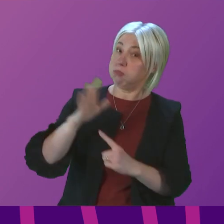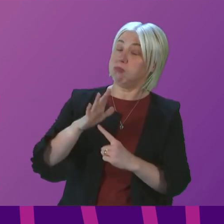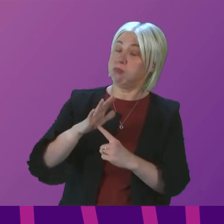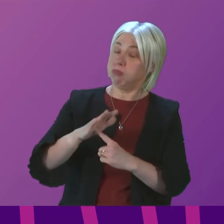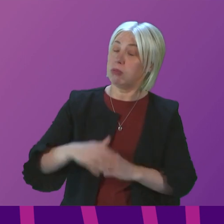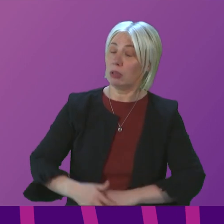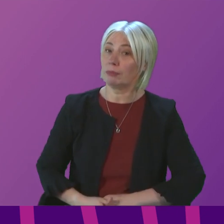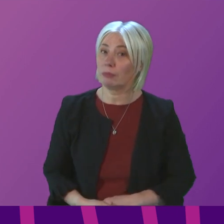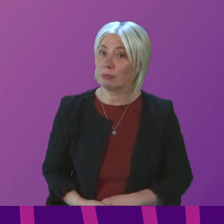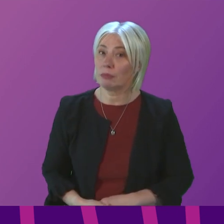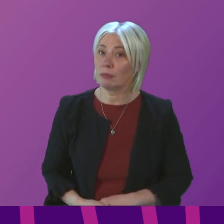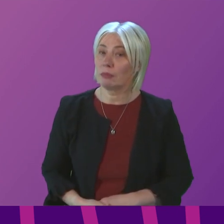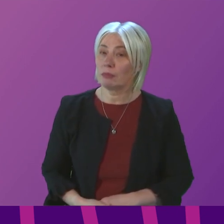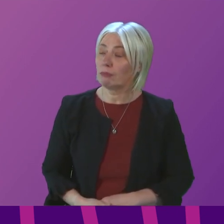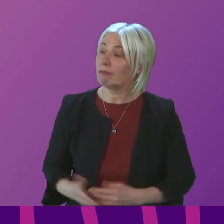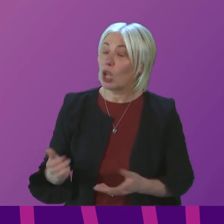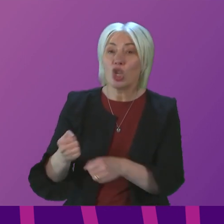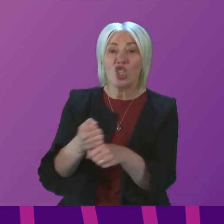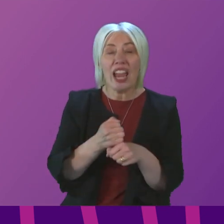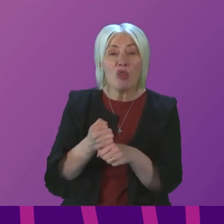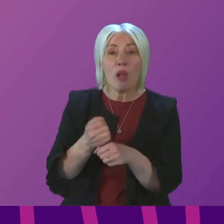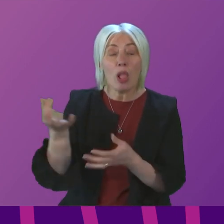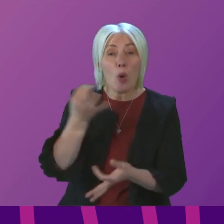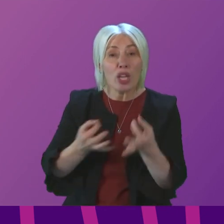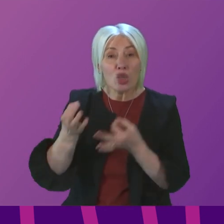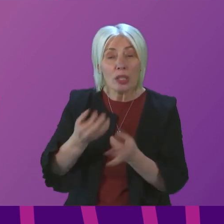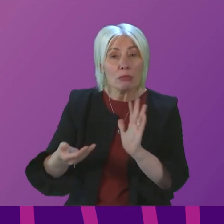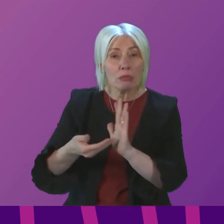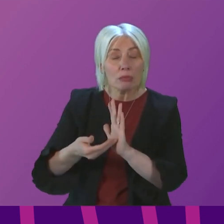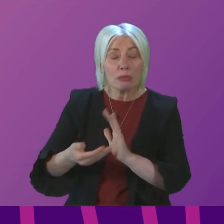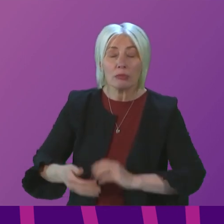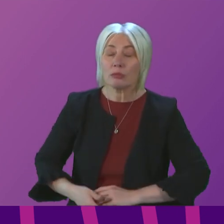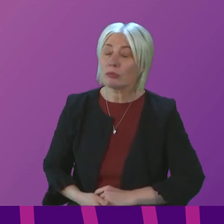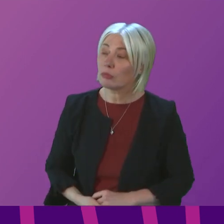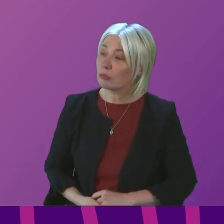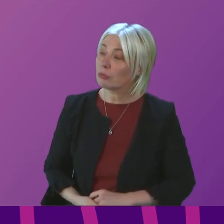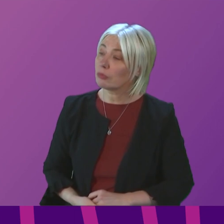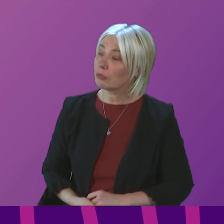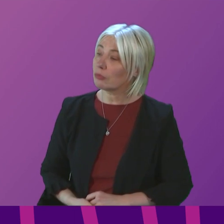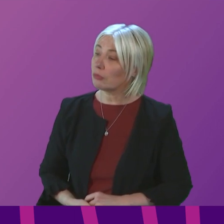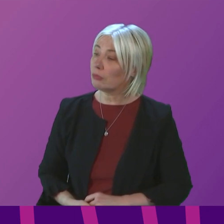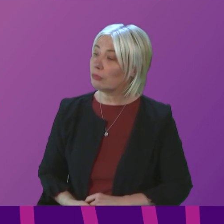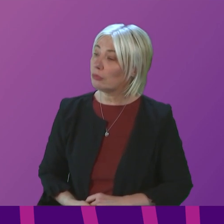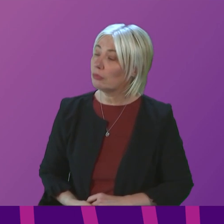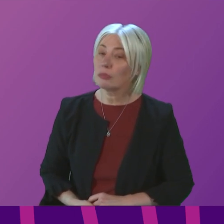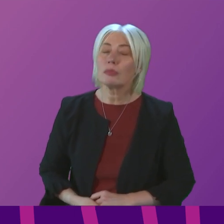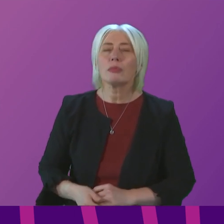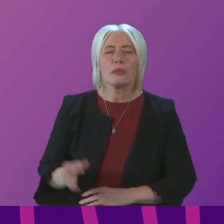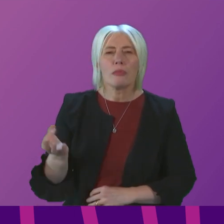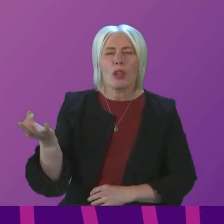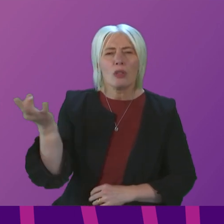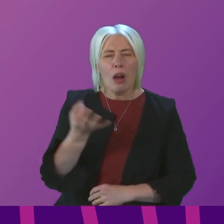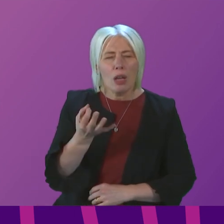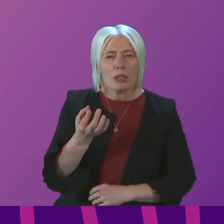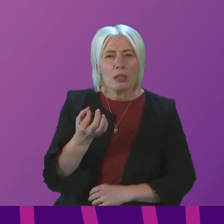whole. Thank you. We return to General and Constituency Supplementaries and I call Clare Adamson. Clare you, Presiding Officer. To ask the First